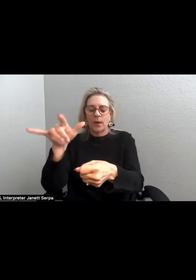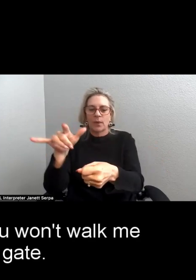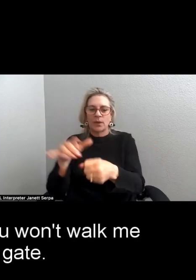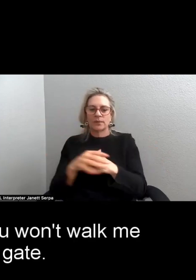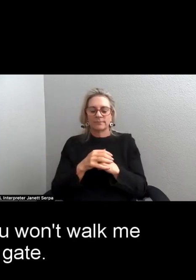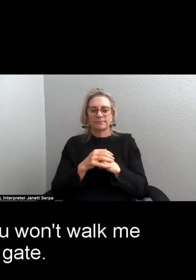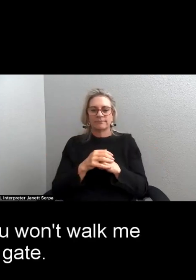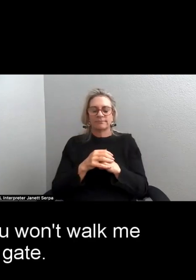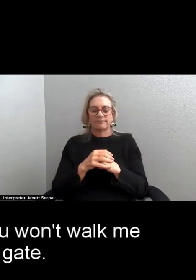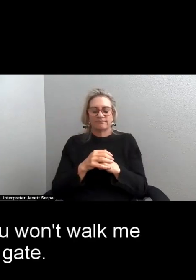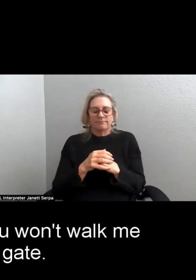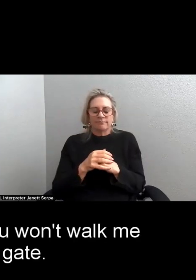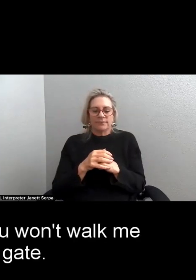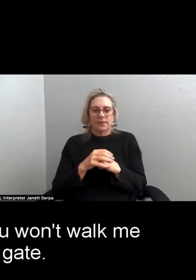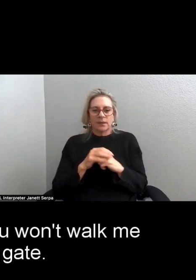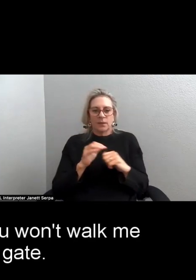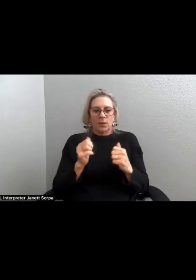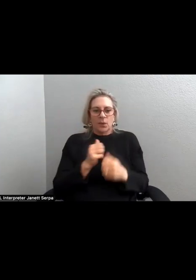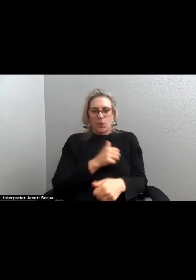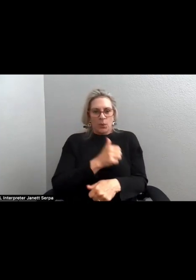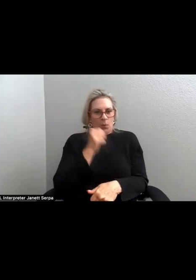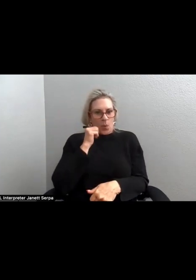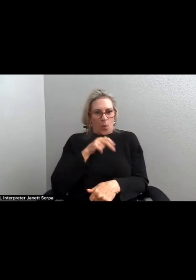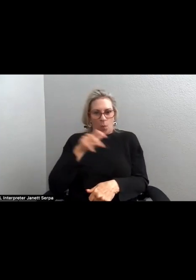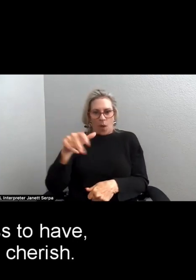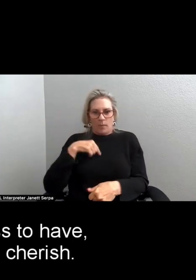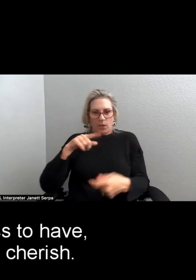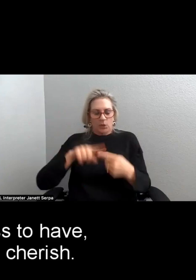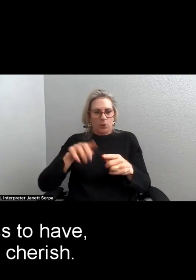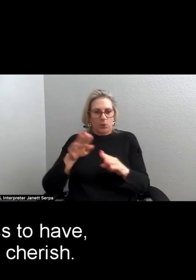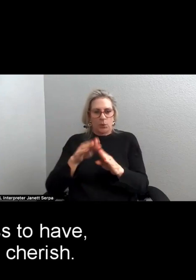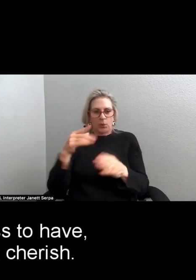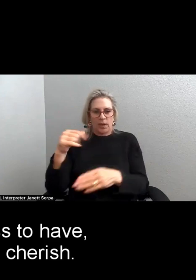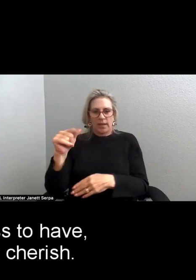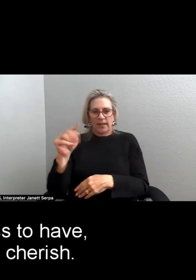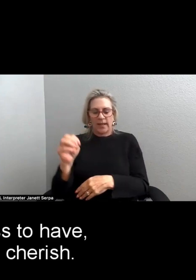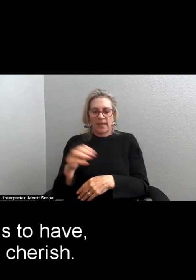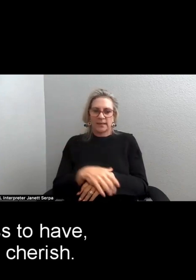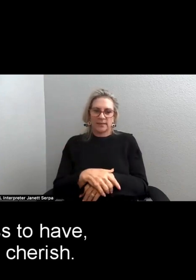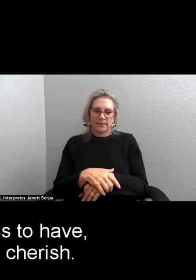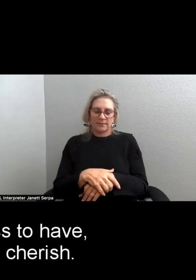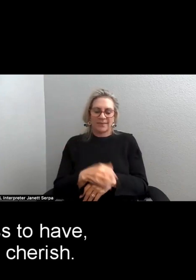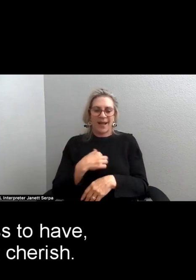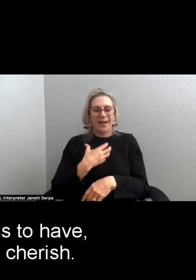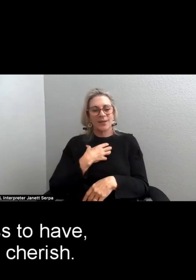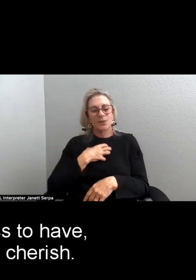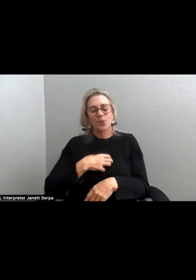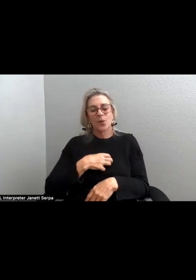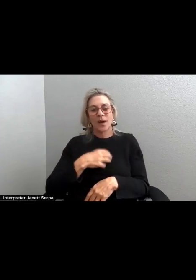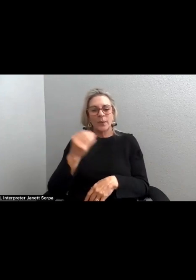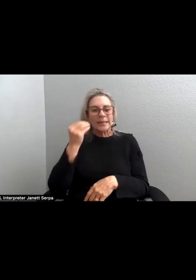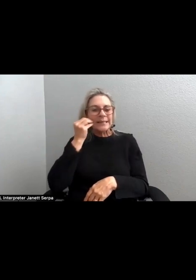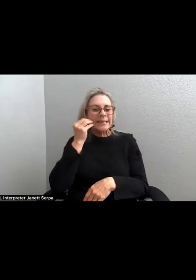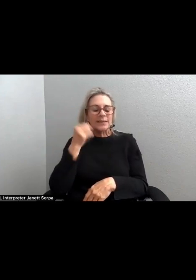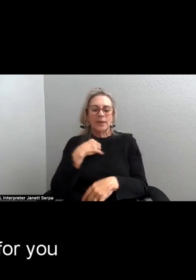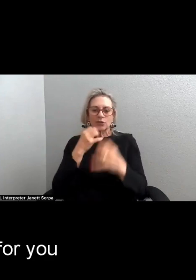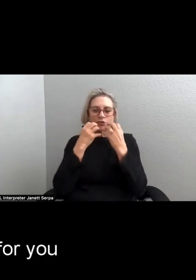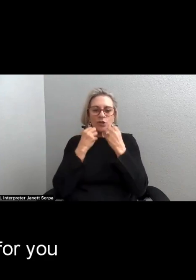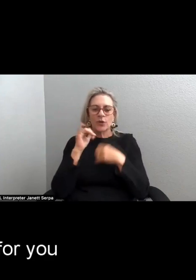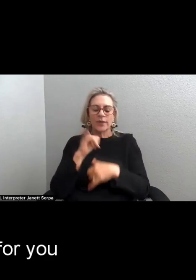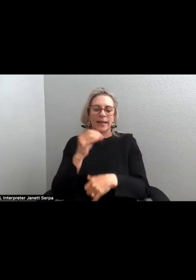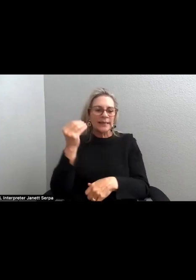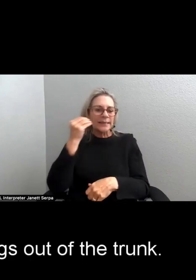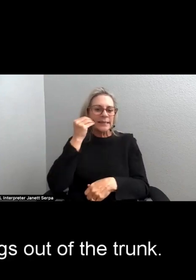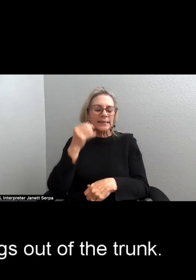my skin when I realize you won't walk me to the gate. I crave a kiss to have, to hold, to cherish. I